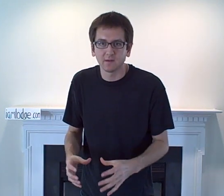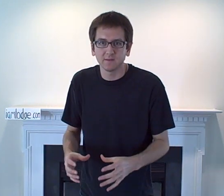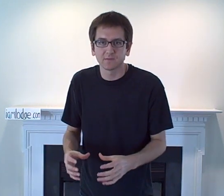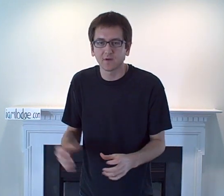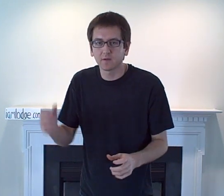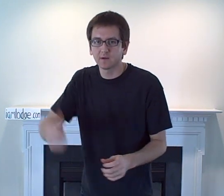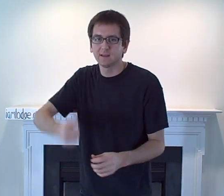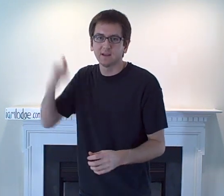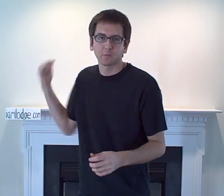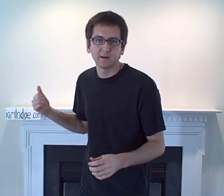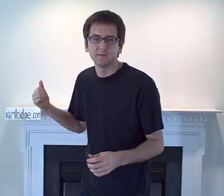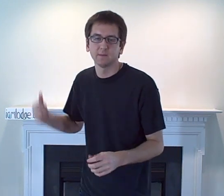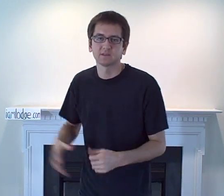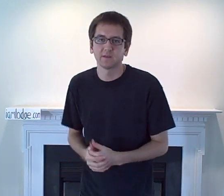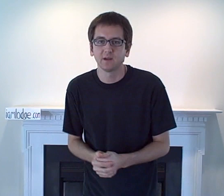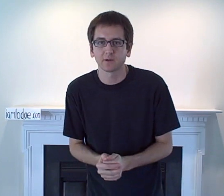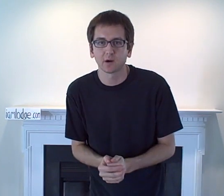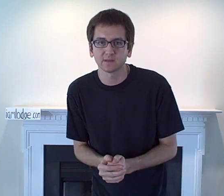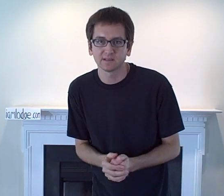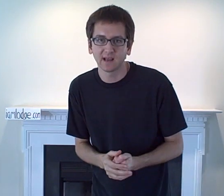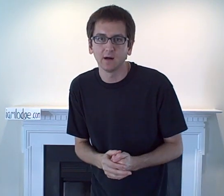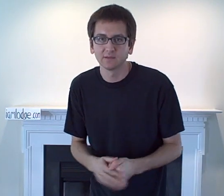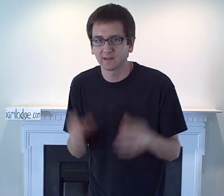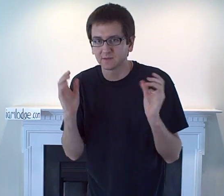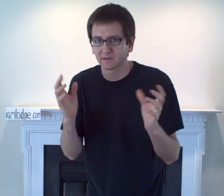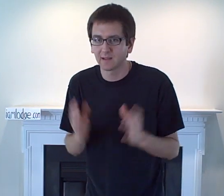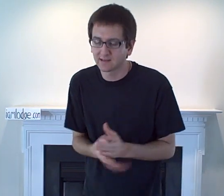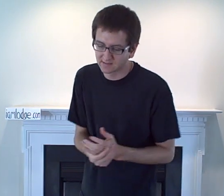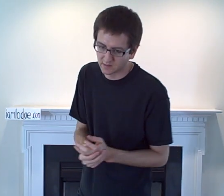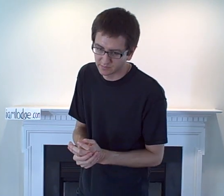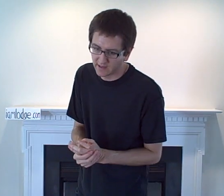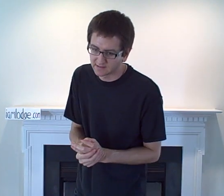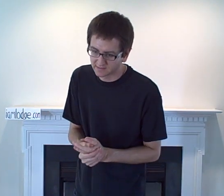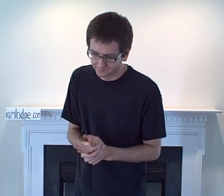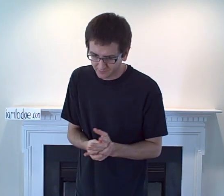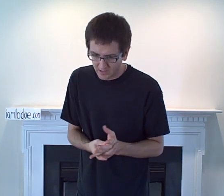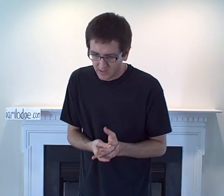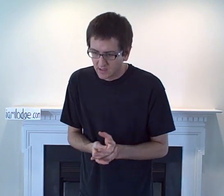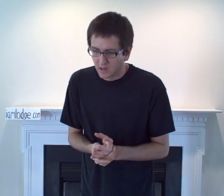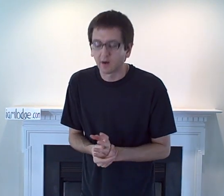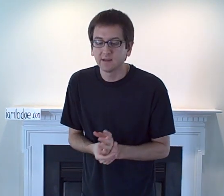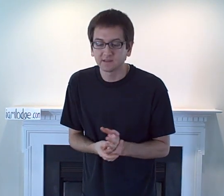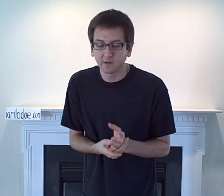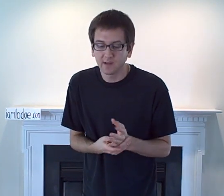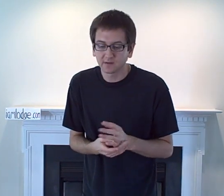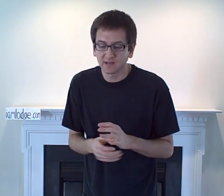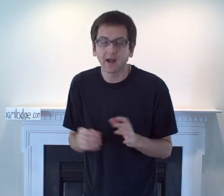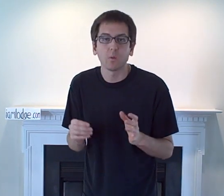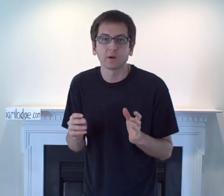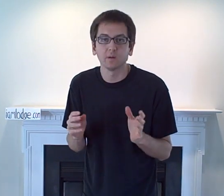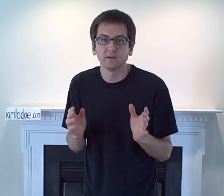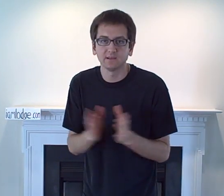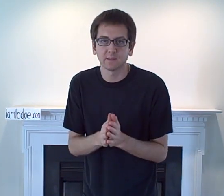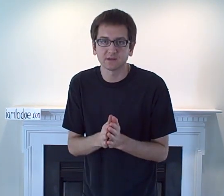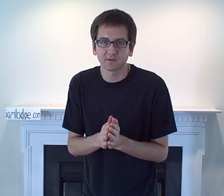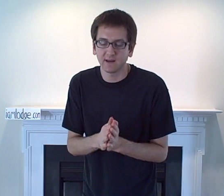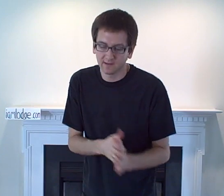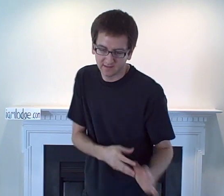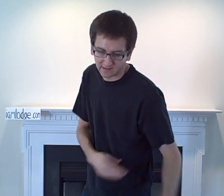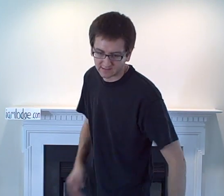even further and get rid of them so they don't hurt the cell. So that's what the lysosome does. All right, so here's how we're going to demonstrate this.